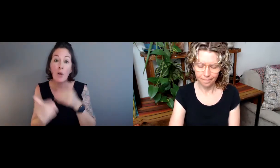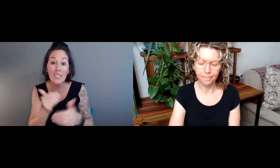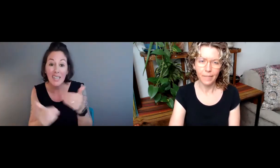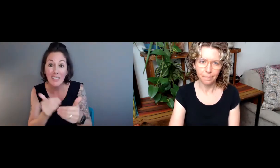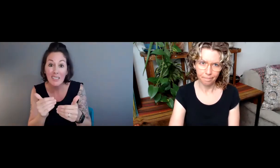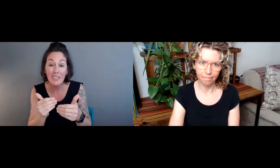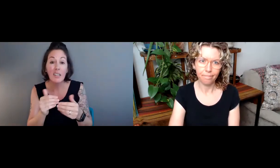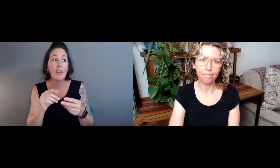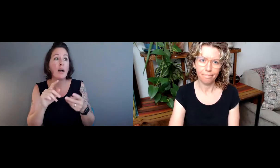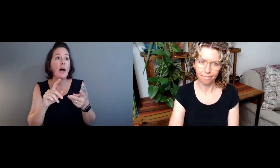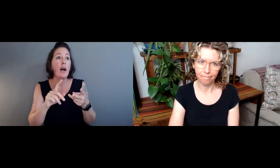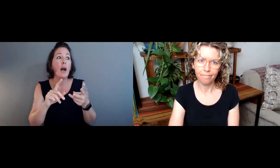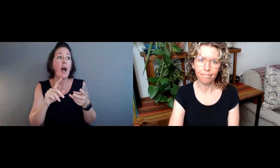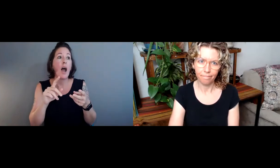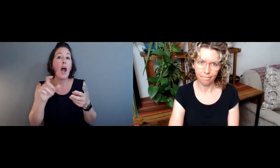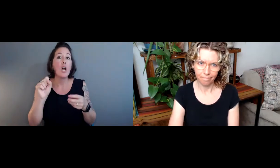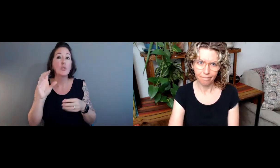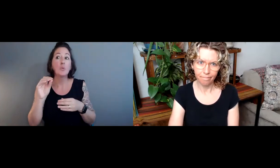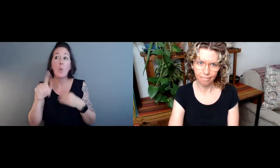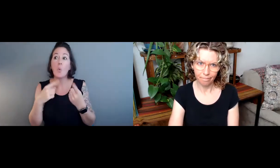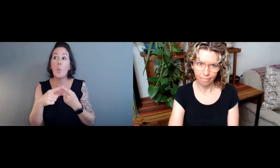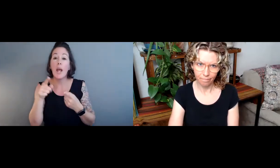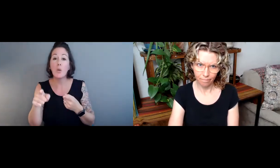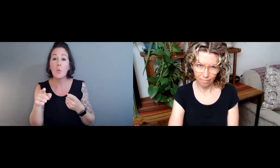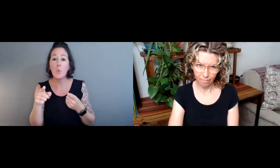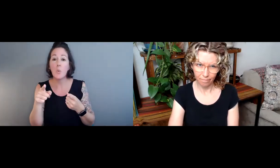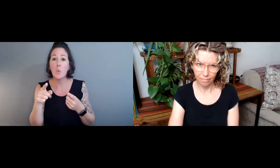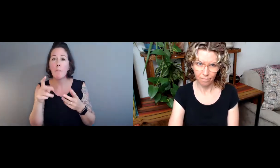And also language is not a product, it's a process.